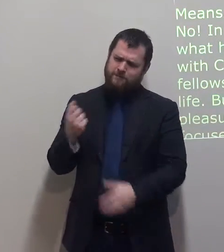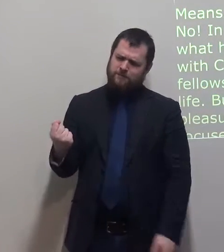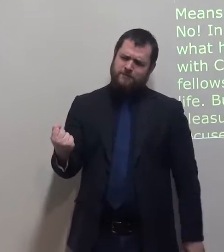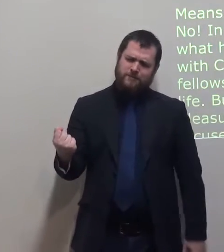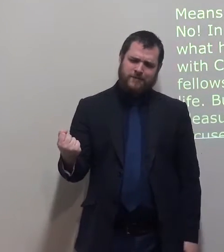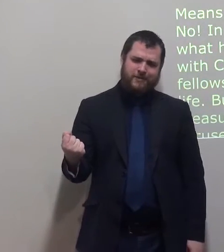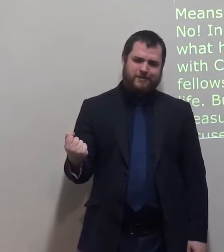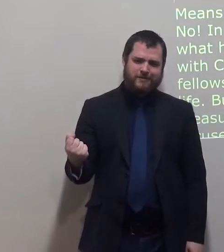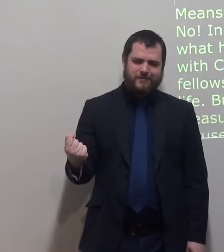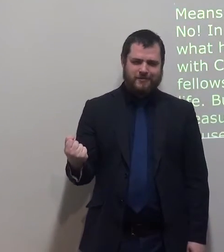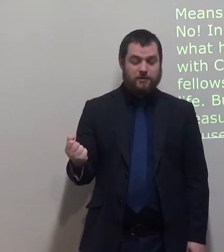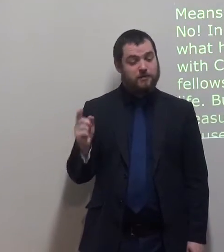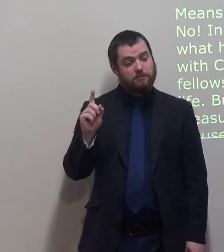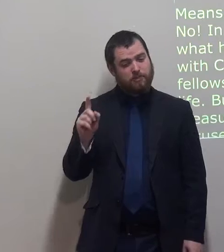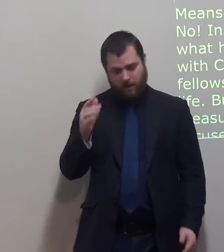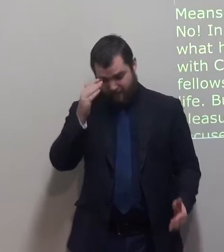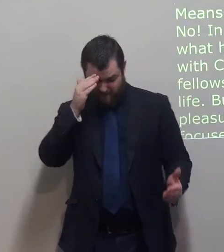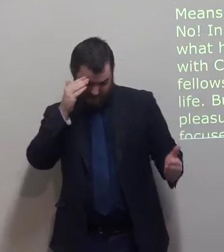and he did not focus on pleasure and entertainment.